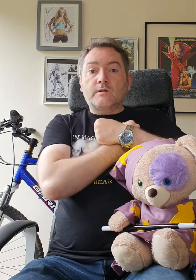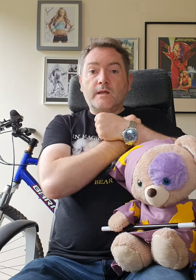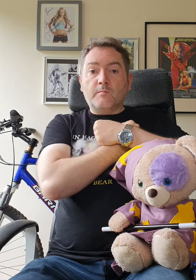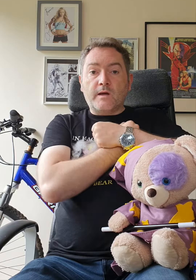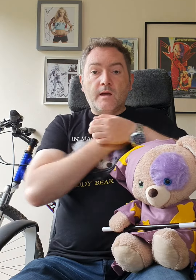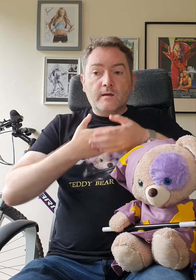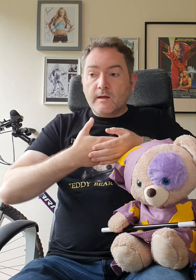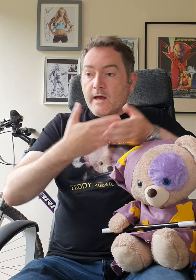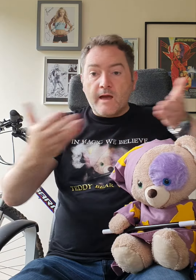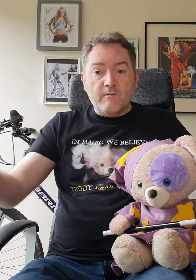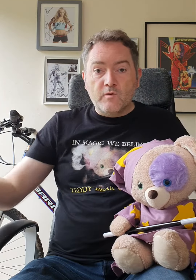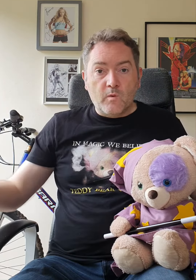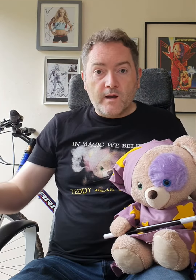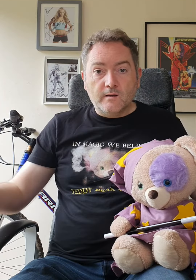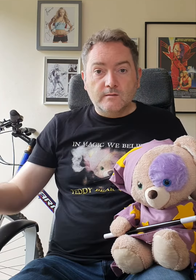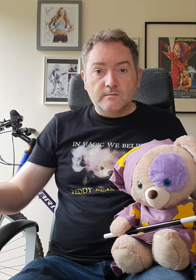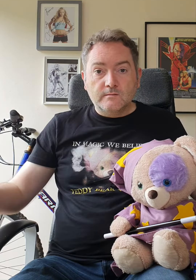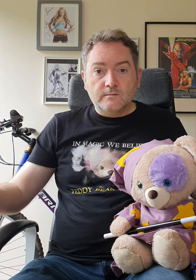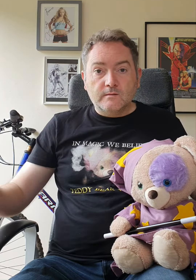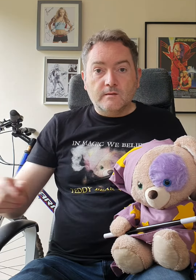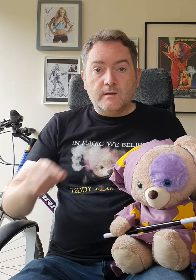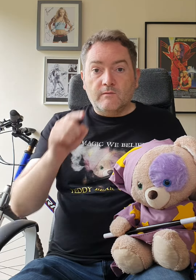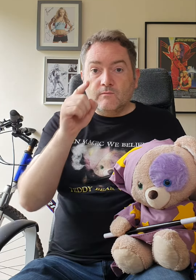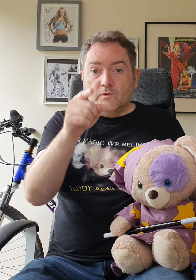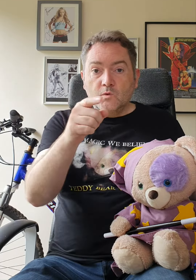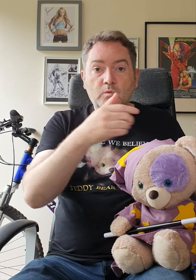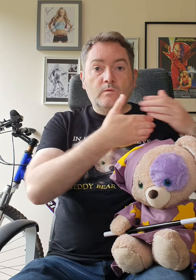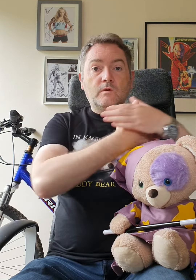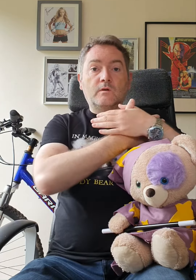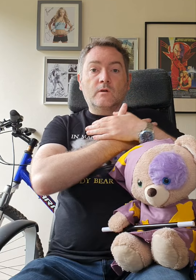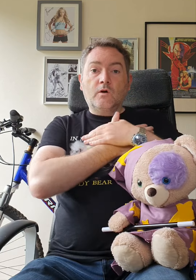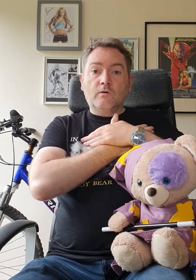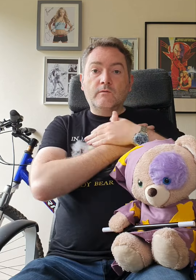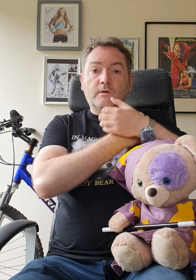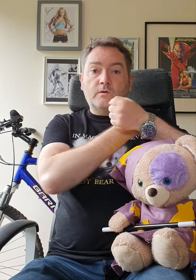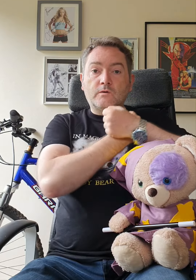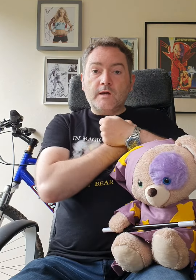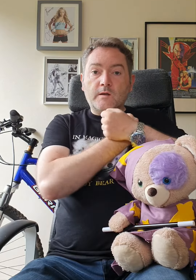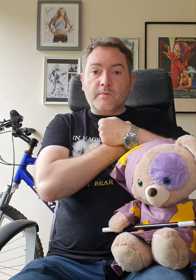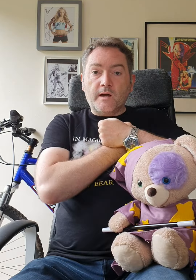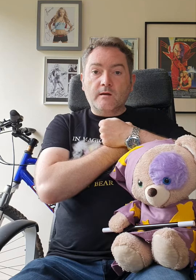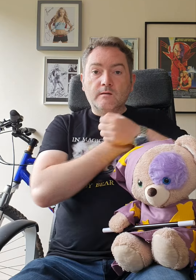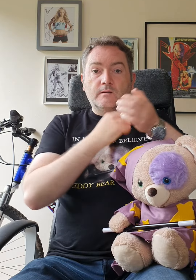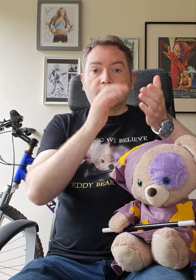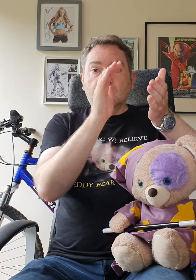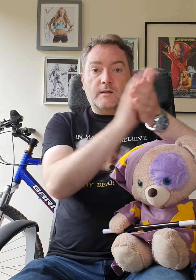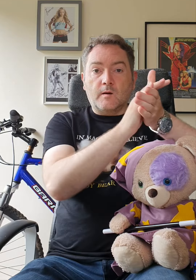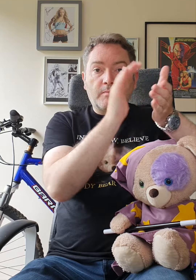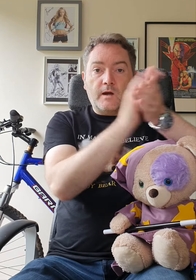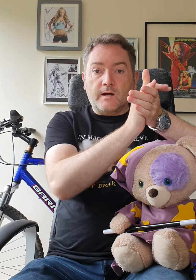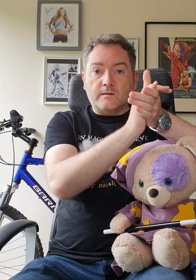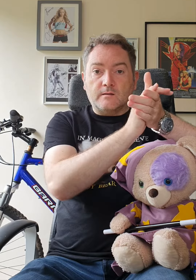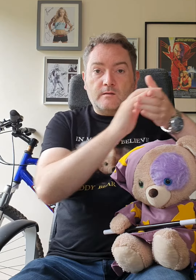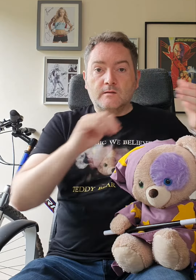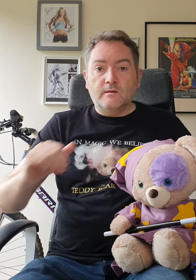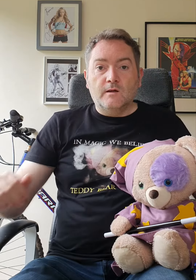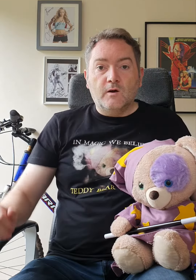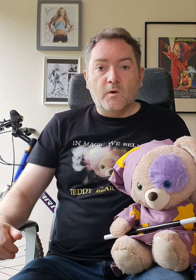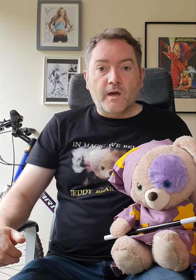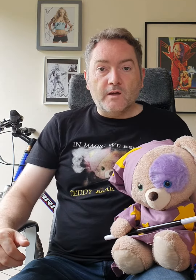teddy bear everywhere. If you love your teddy bear, clap your hands. Okay.